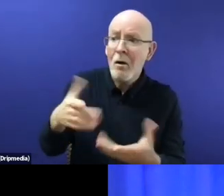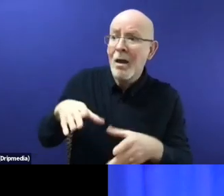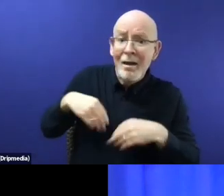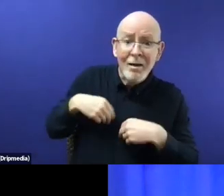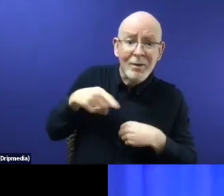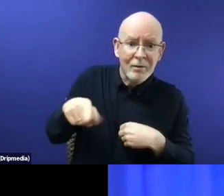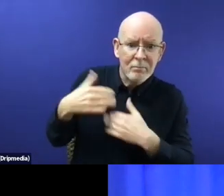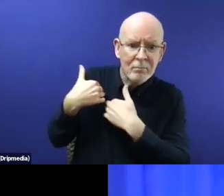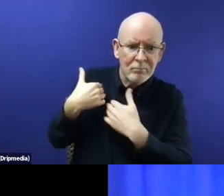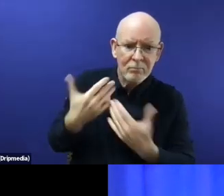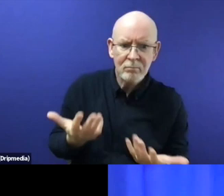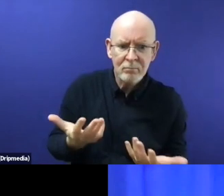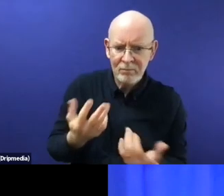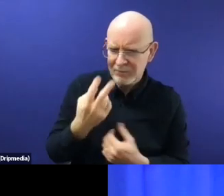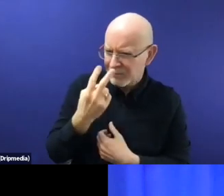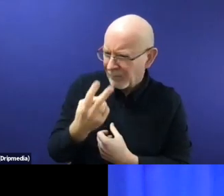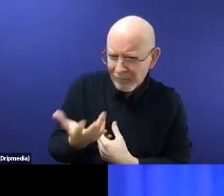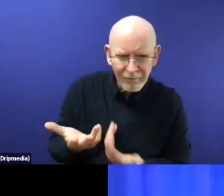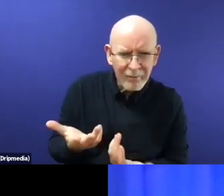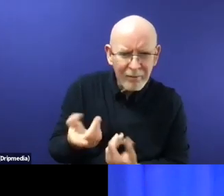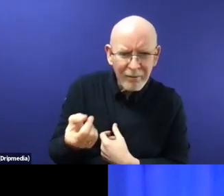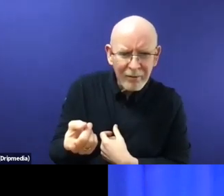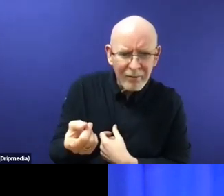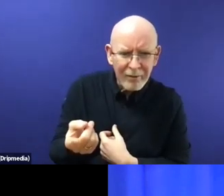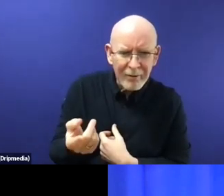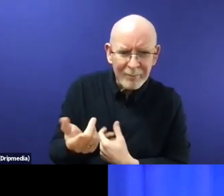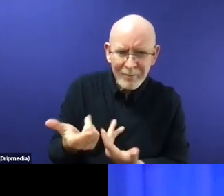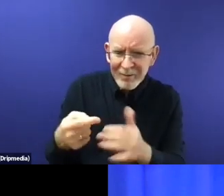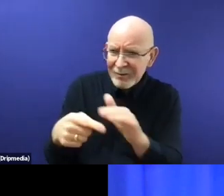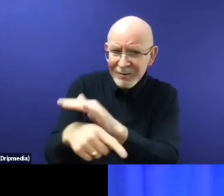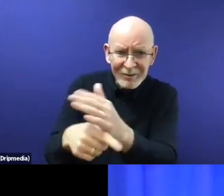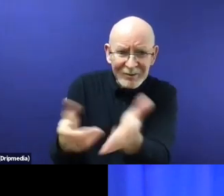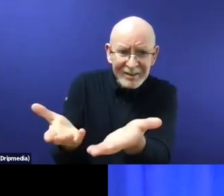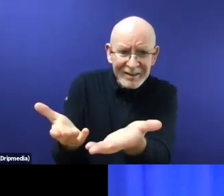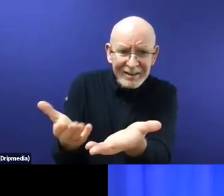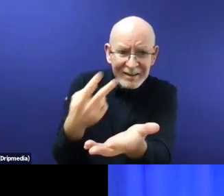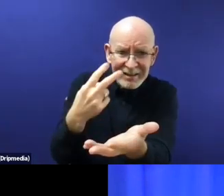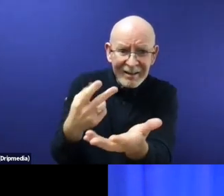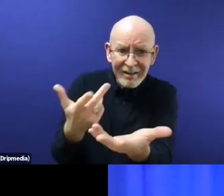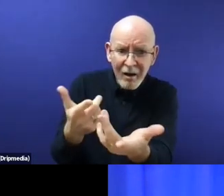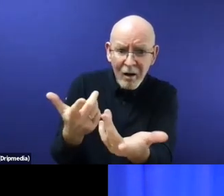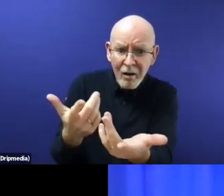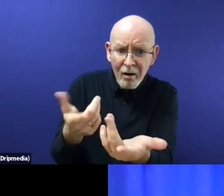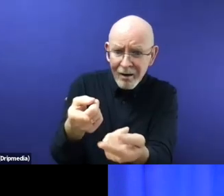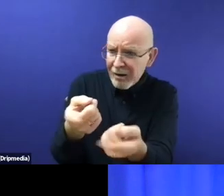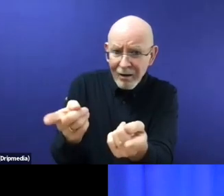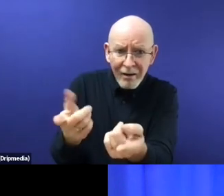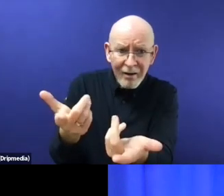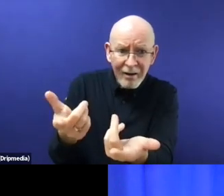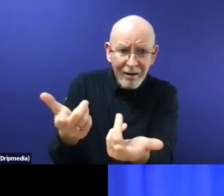refugees, even though that when we talk about sharing responsibility, that should be the main thing, whether, you know, this